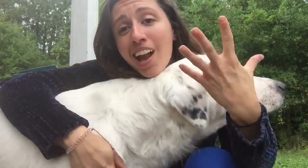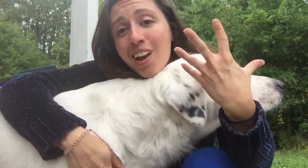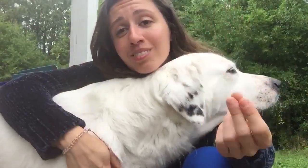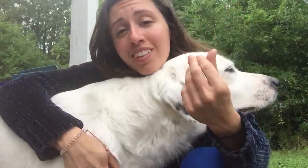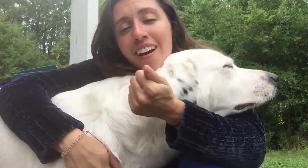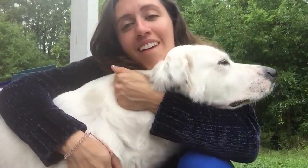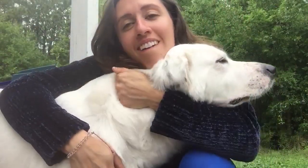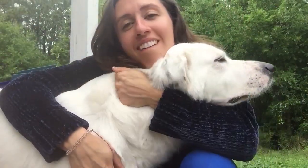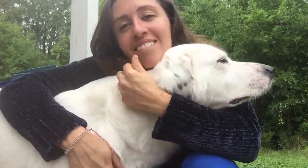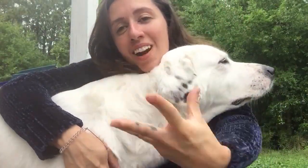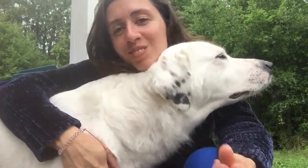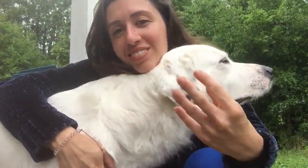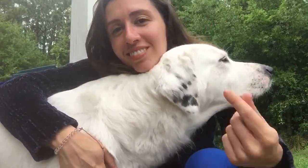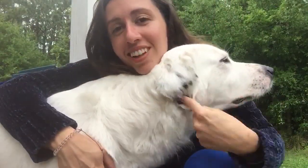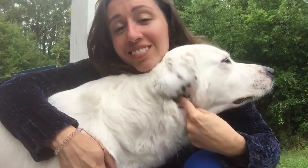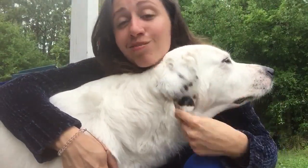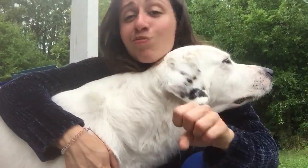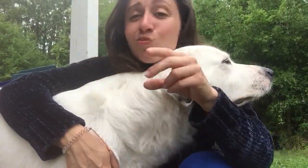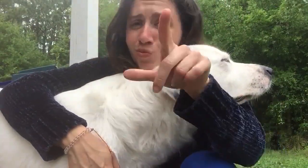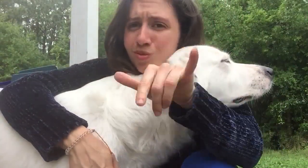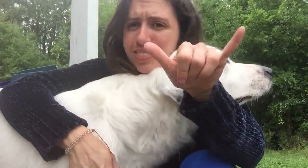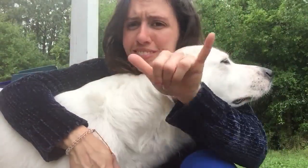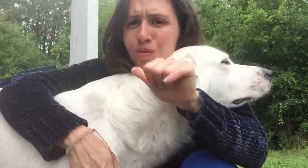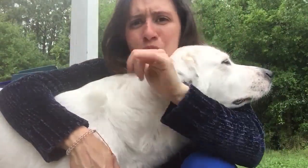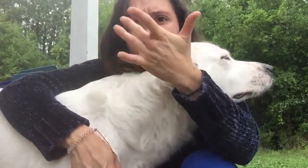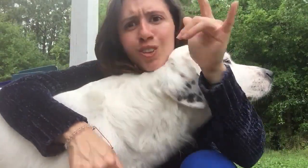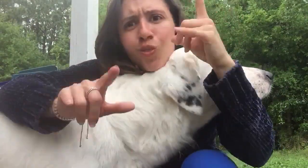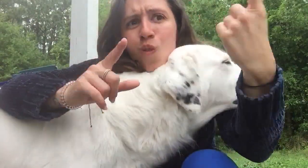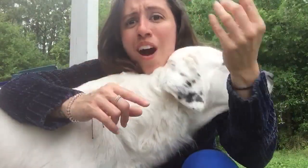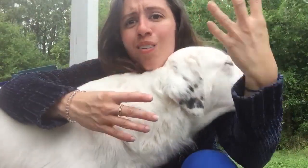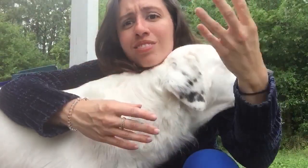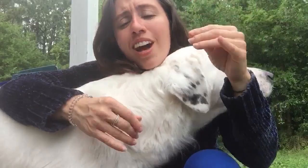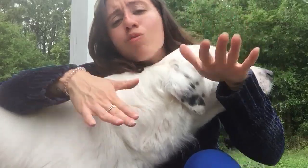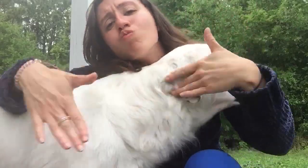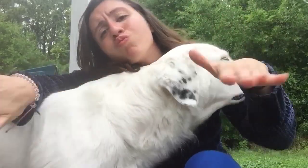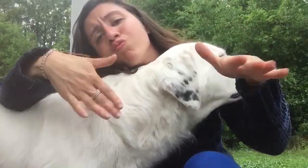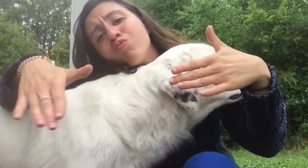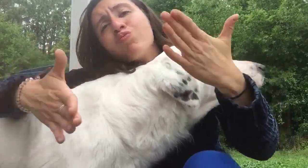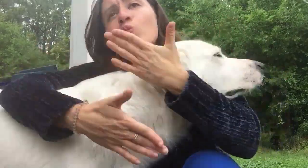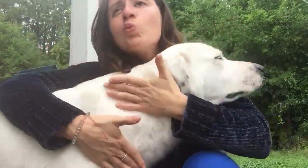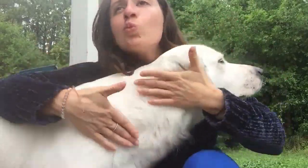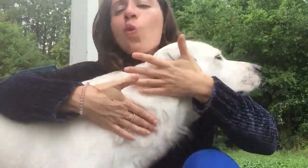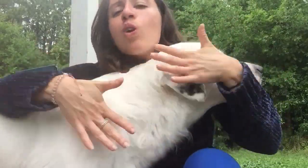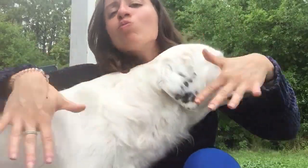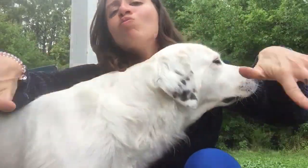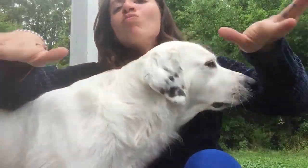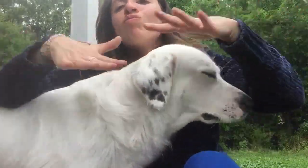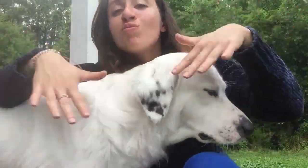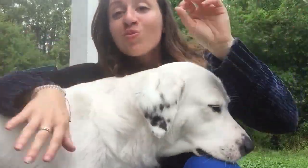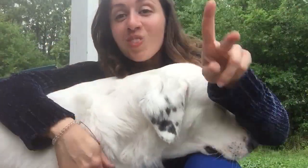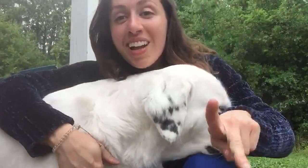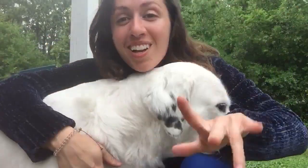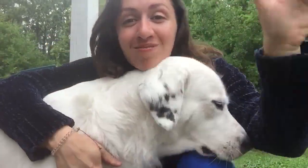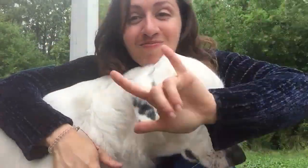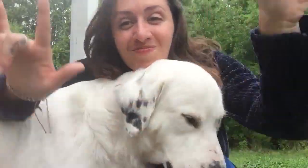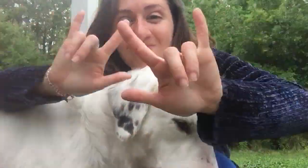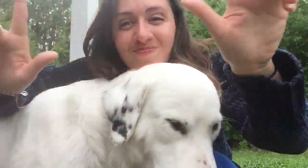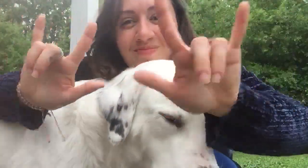taking a look around. I love going outside with my dog. You should too. Don't forget to take a walk outside and enjoy the scenery. Okay?